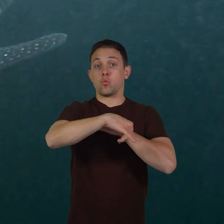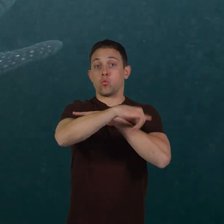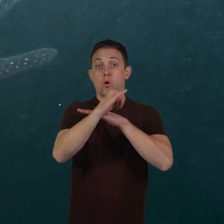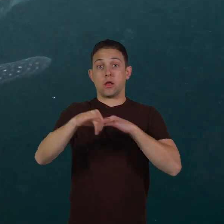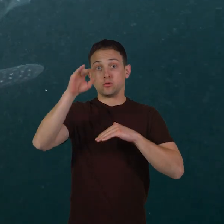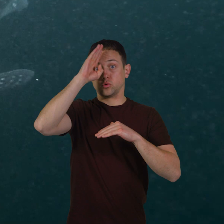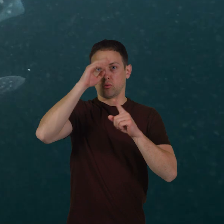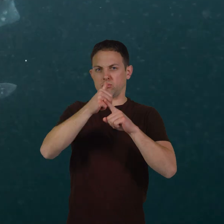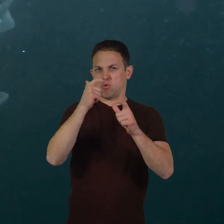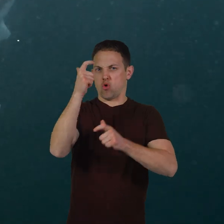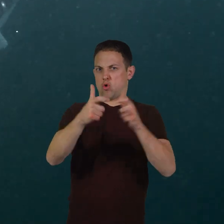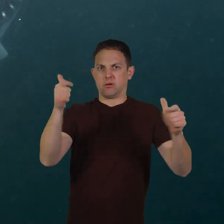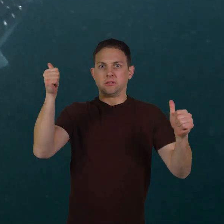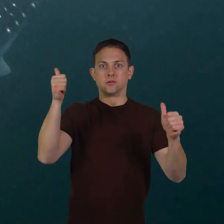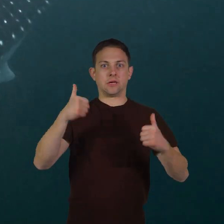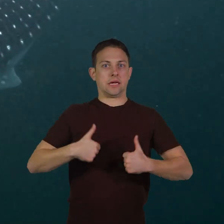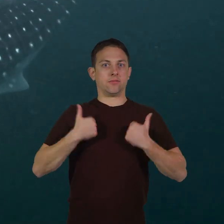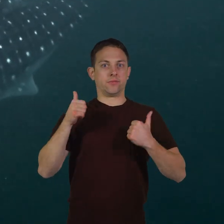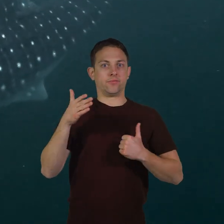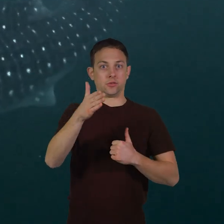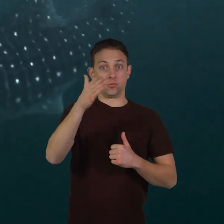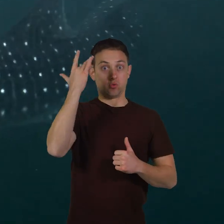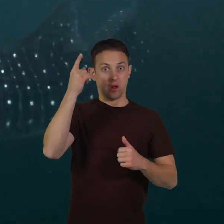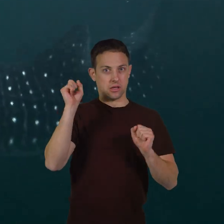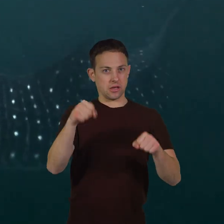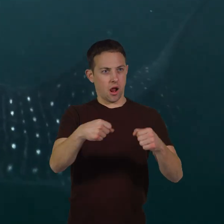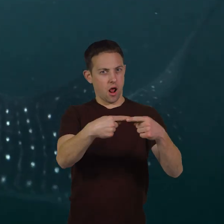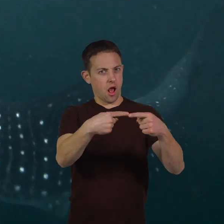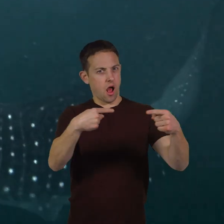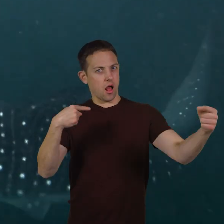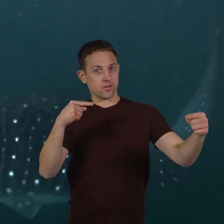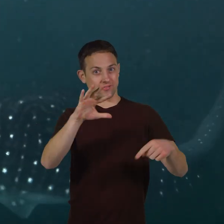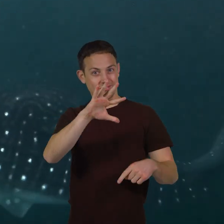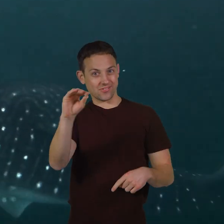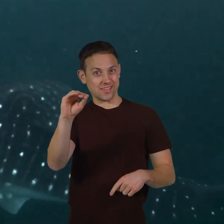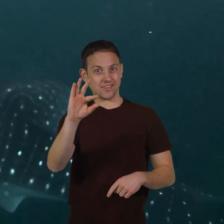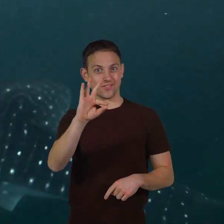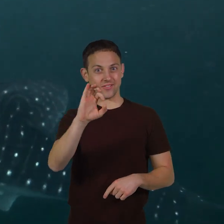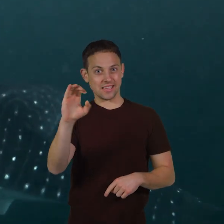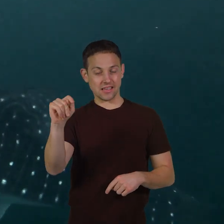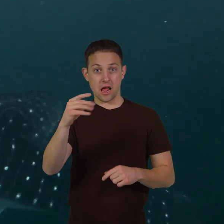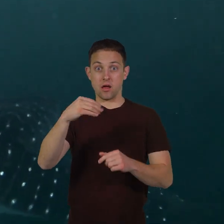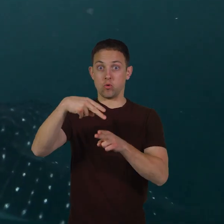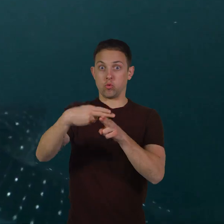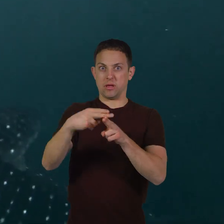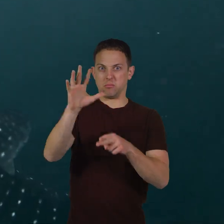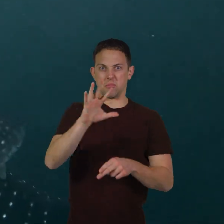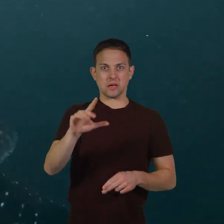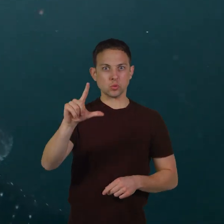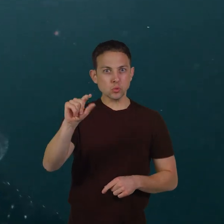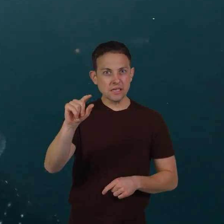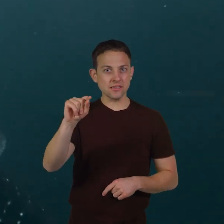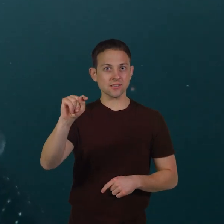shark is the largest living fish because it reaches 50 feet long and weighs about 20 tons.